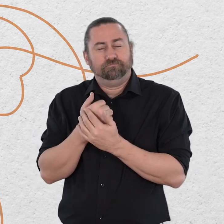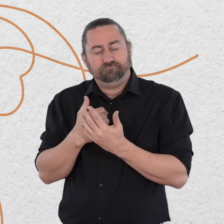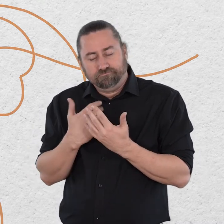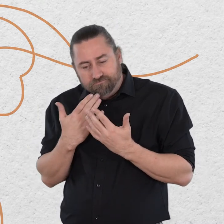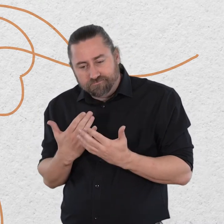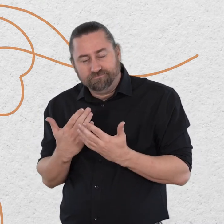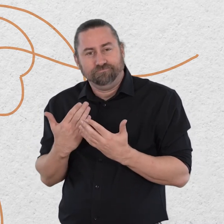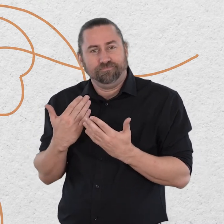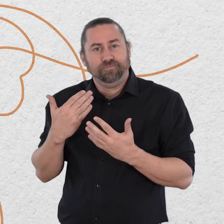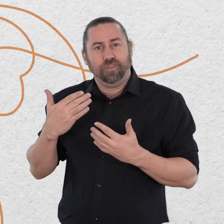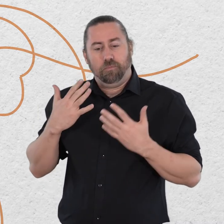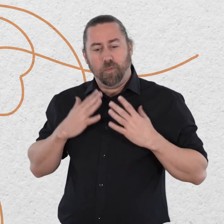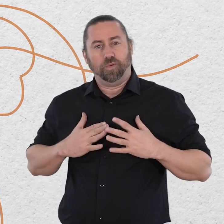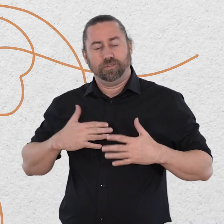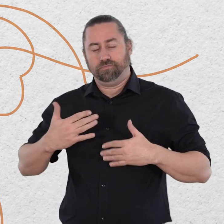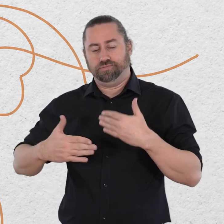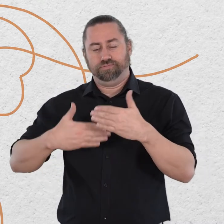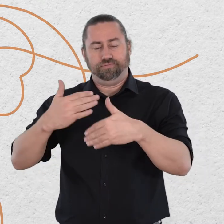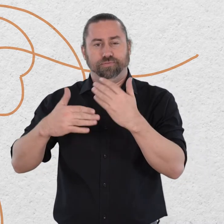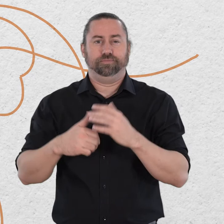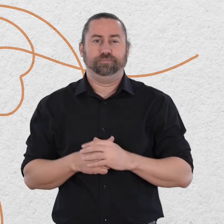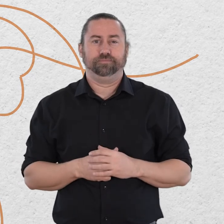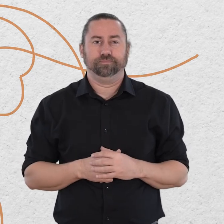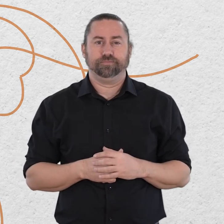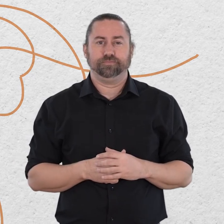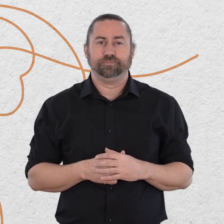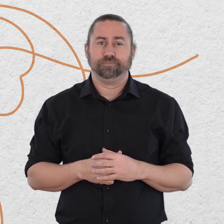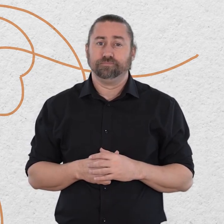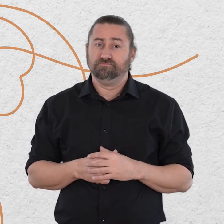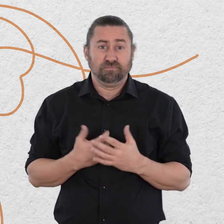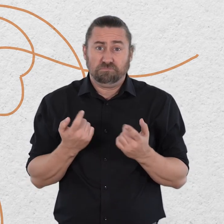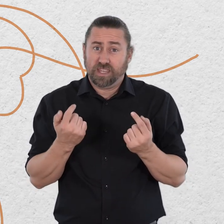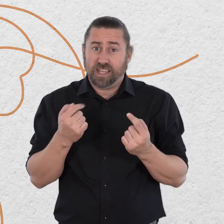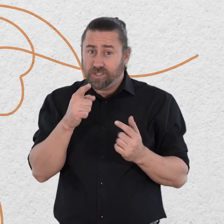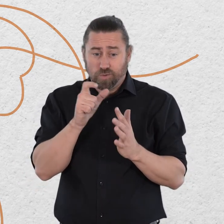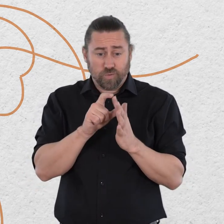and feel free to stay with this practice as long as you like